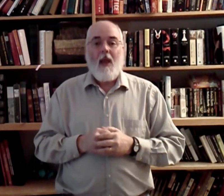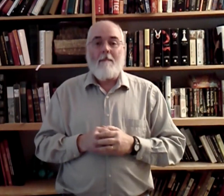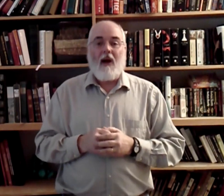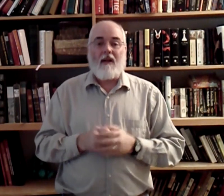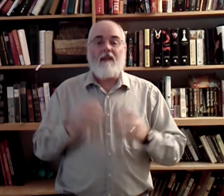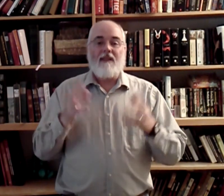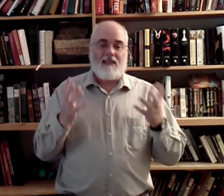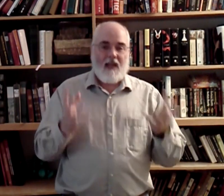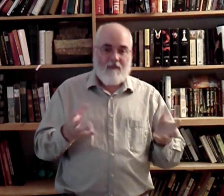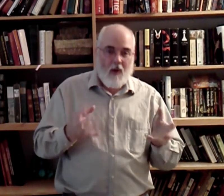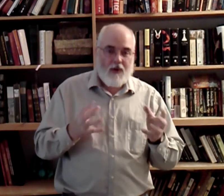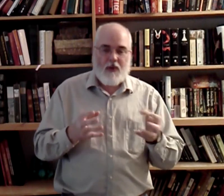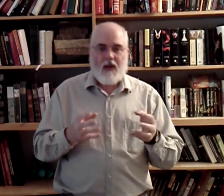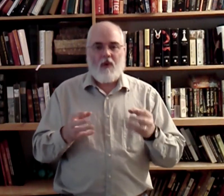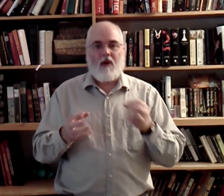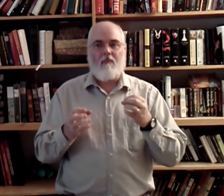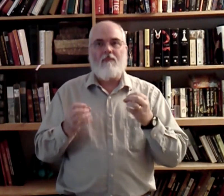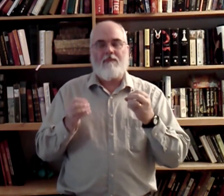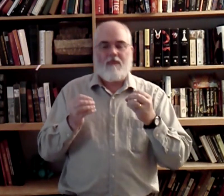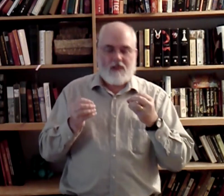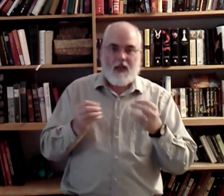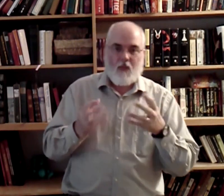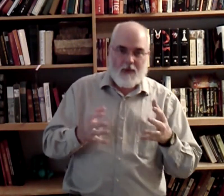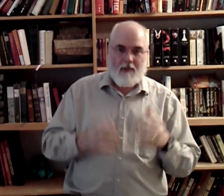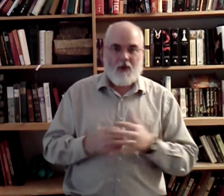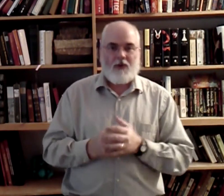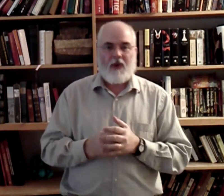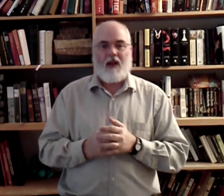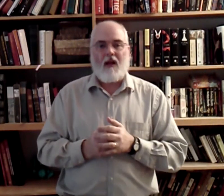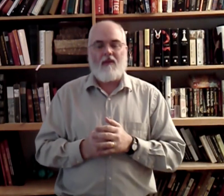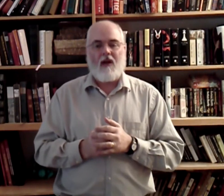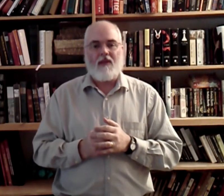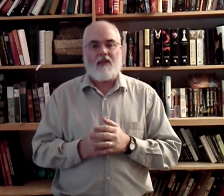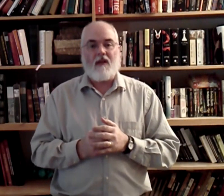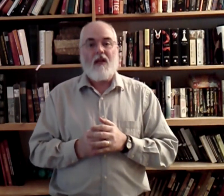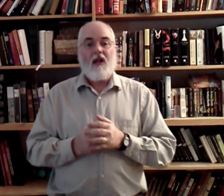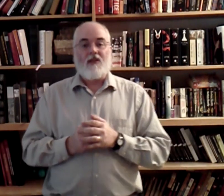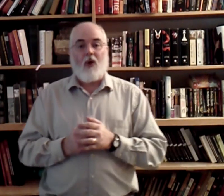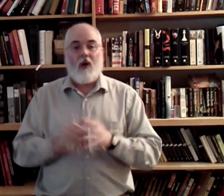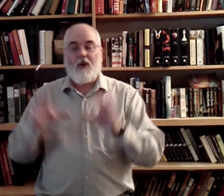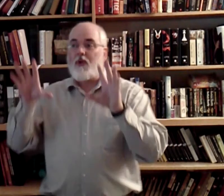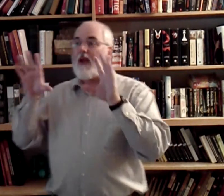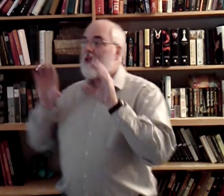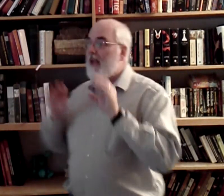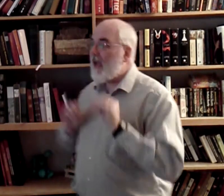But, this is kind of poetry and we're going to stick with the poetry of this here. So, we're going to take